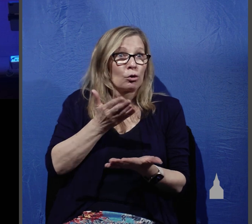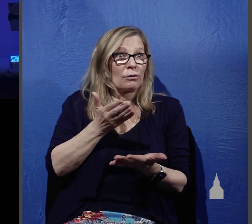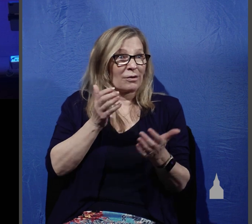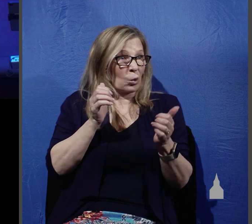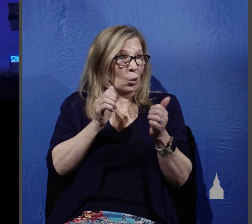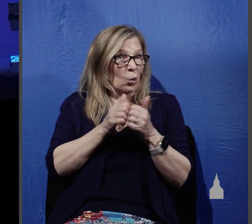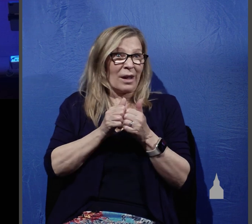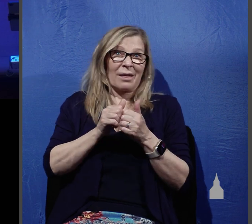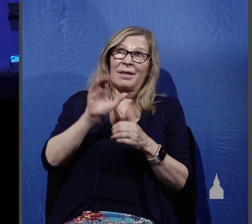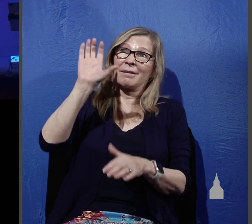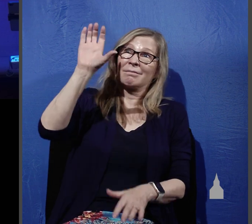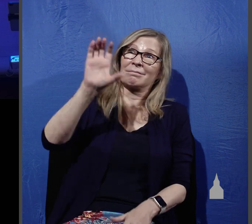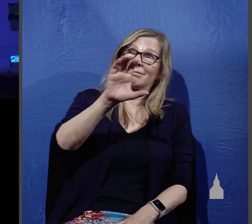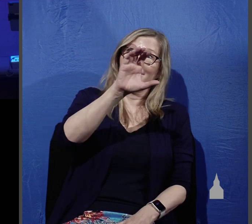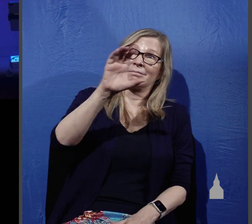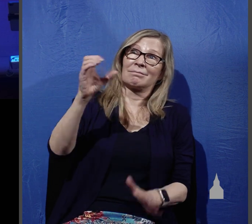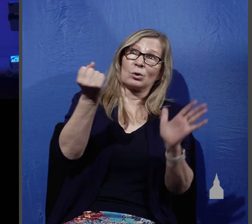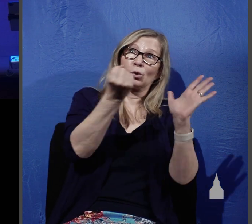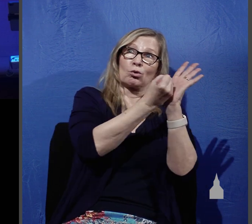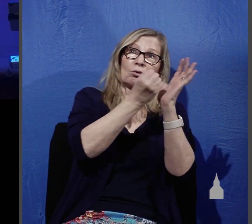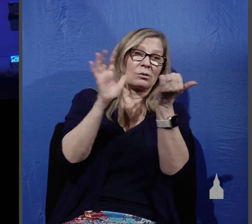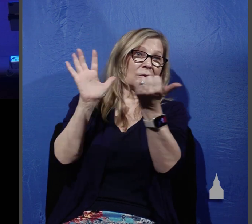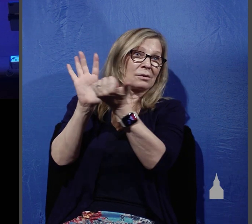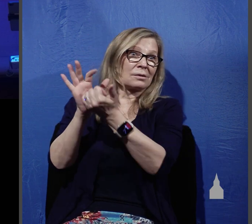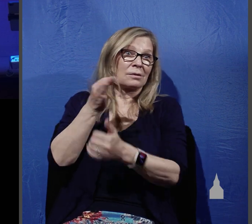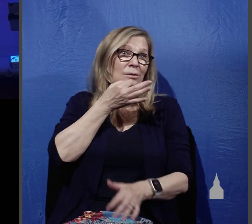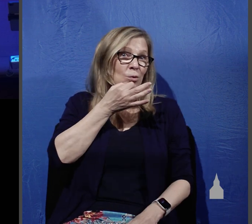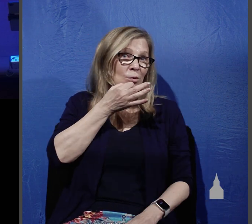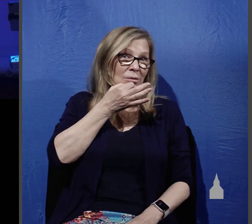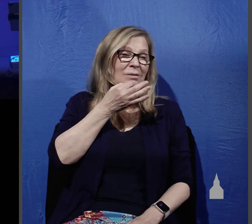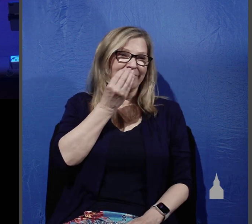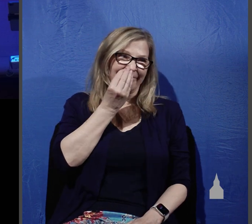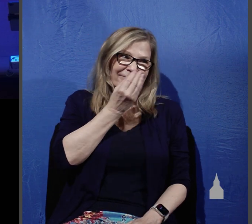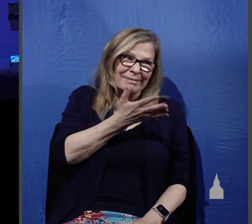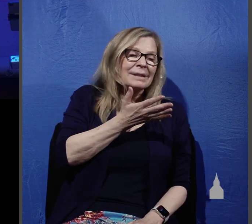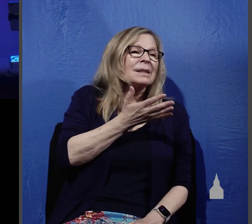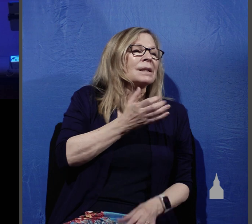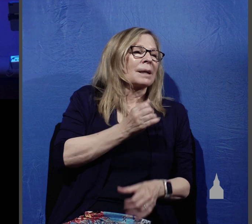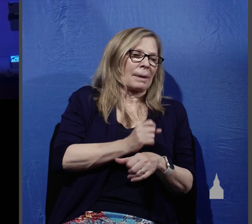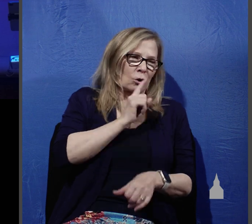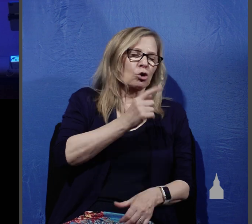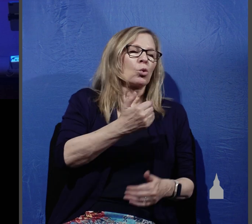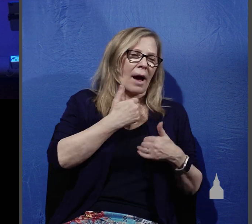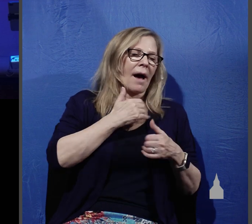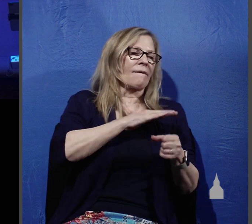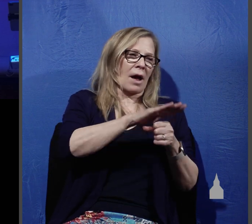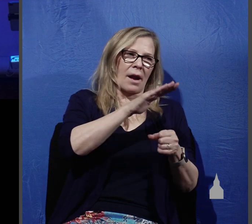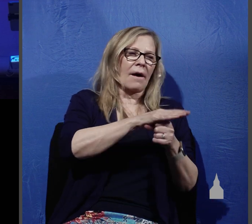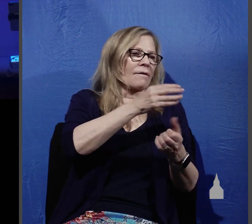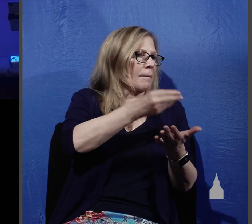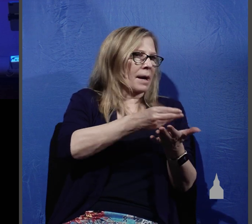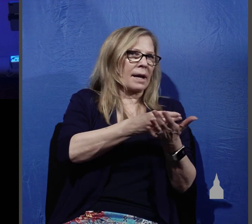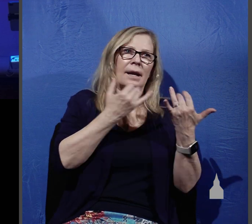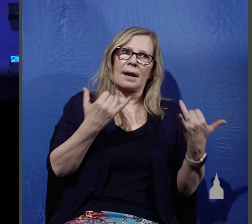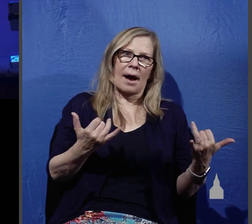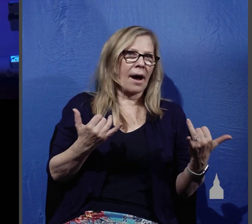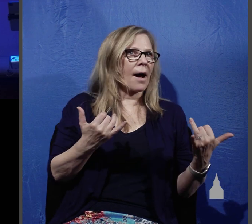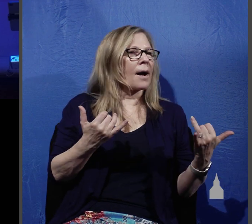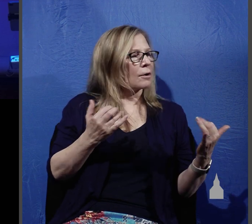crucifixion just around the corner he tells the apostles to make sure they have enough supplies now ready to take with